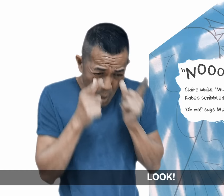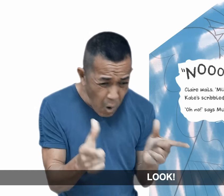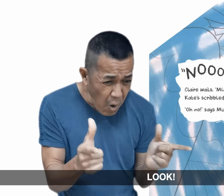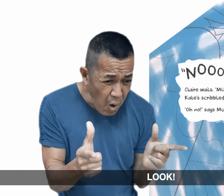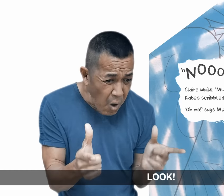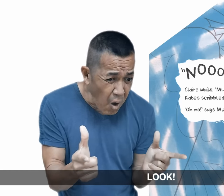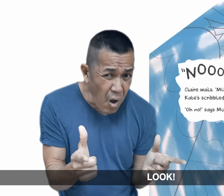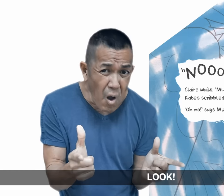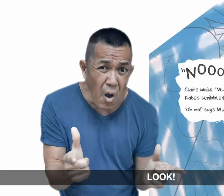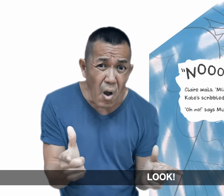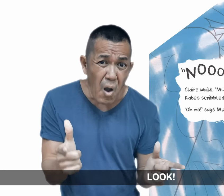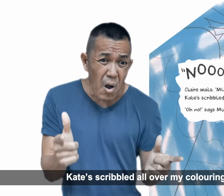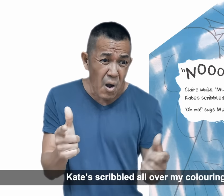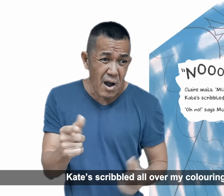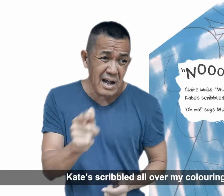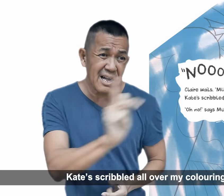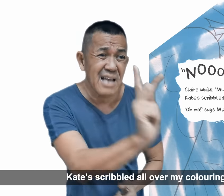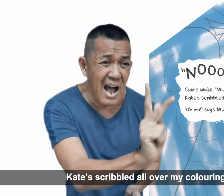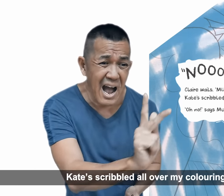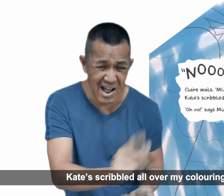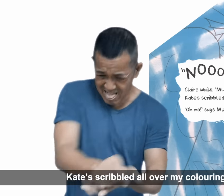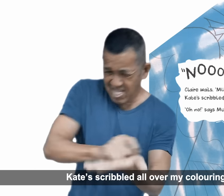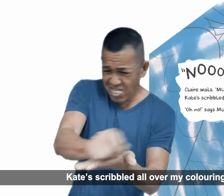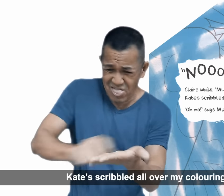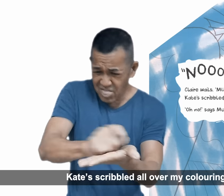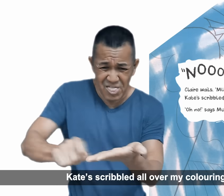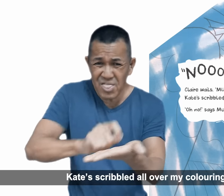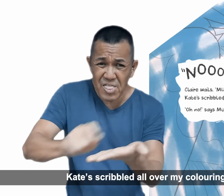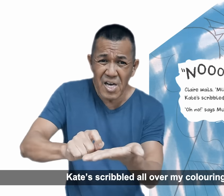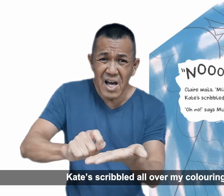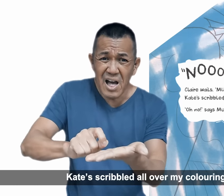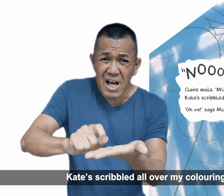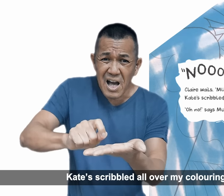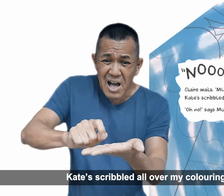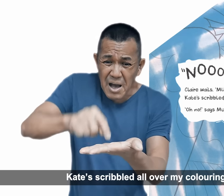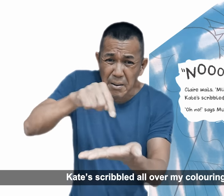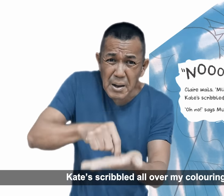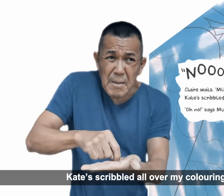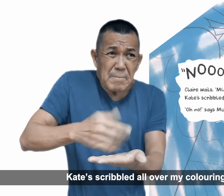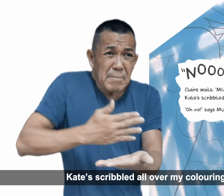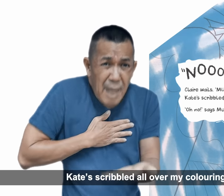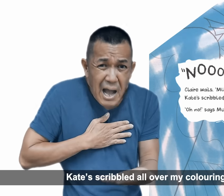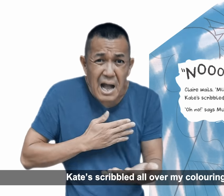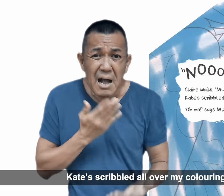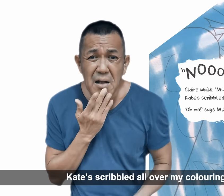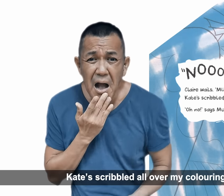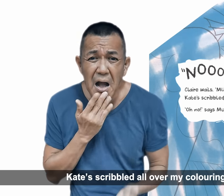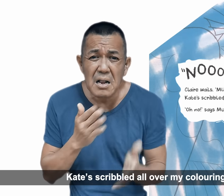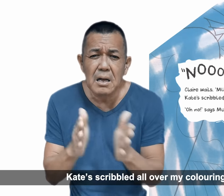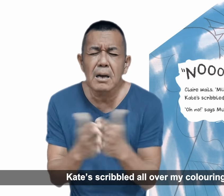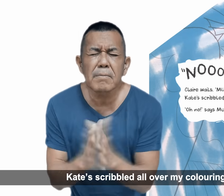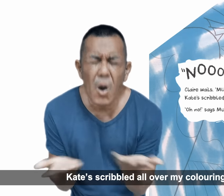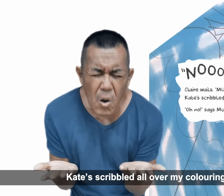Look! Kids scribbled all over my colouring